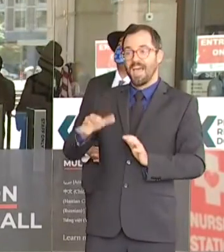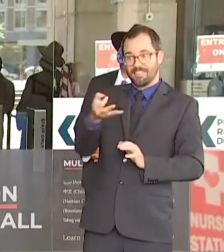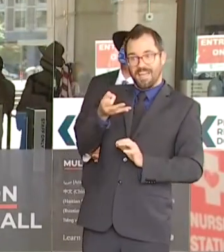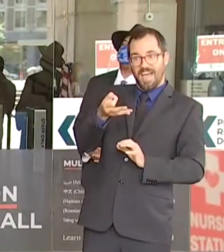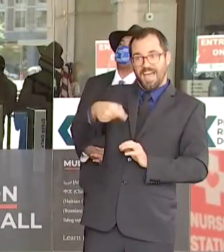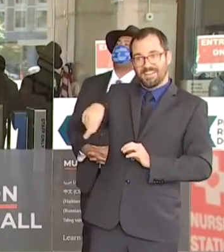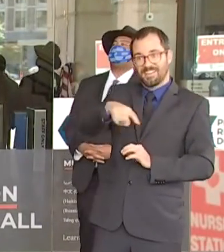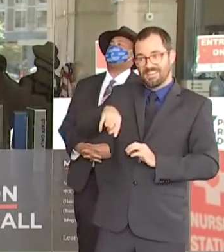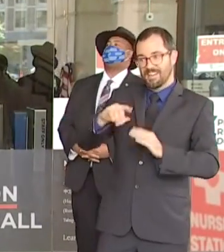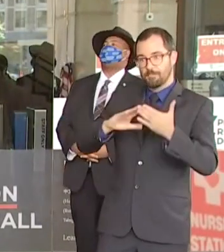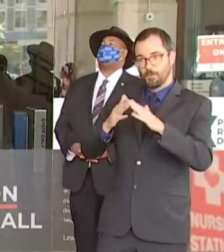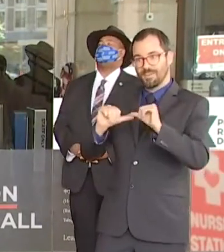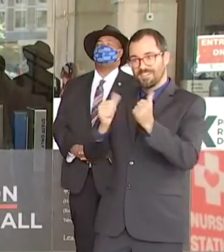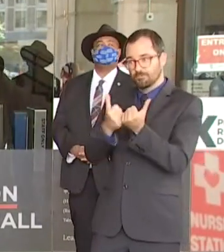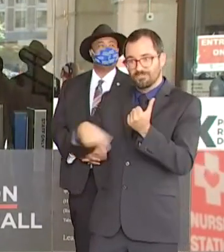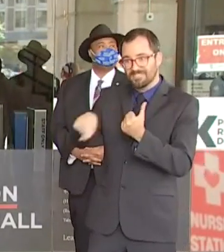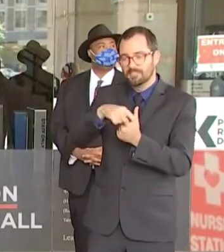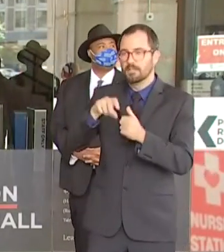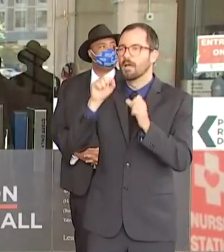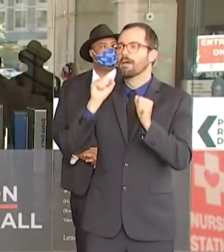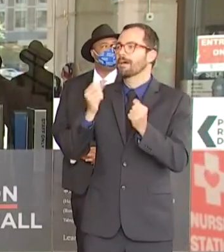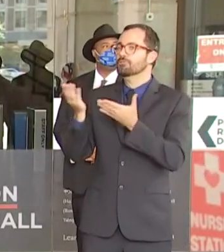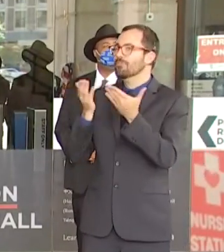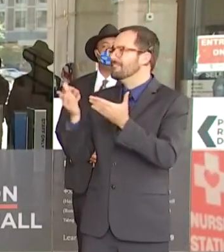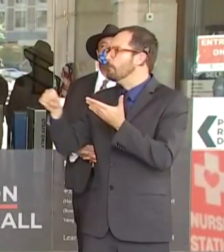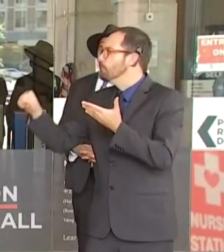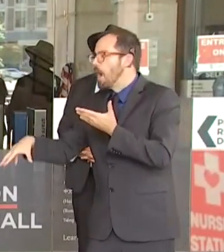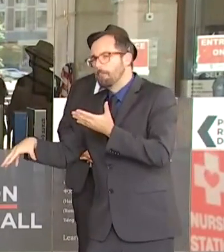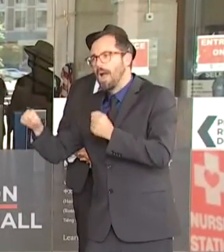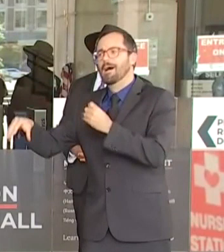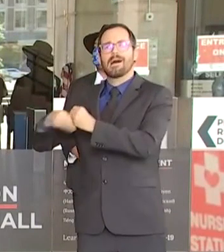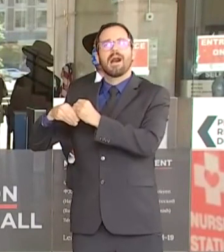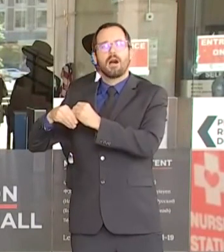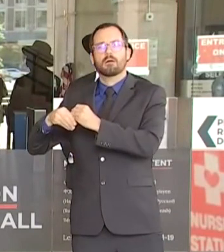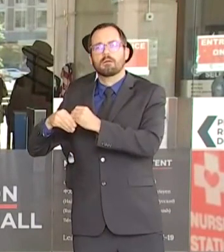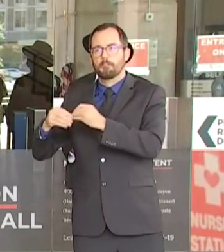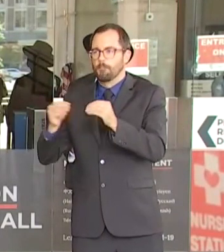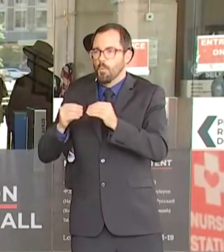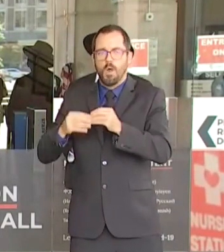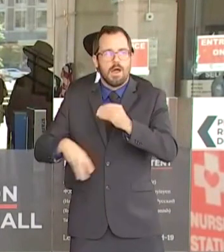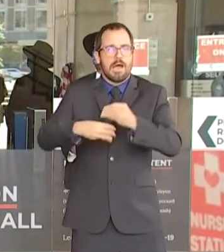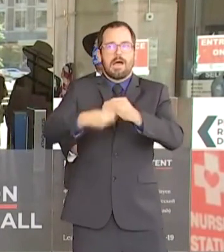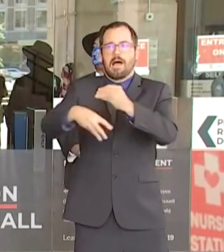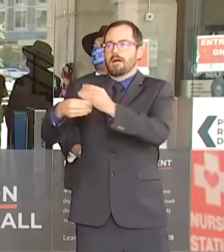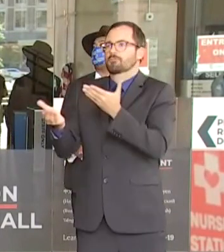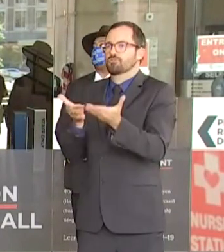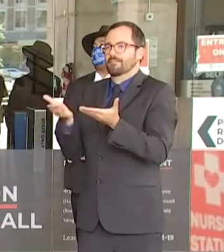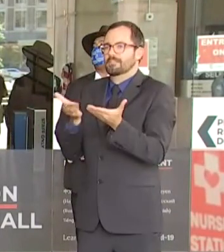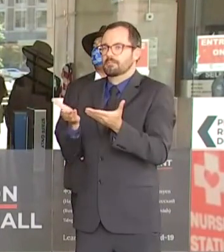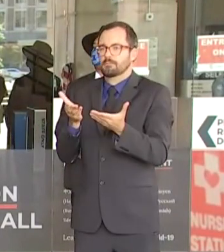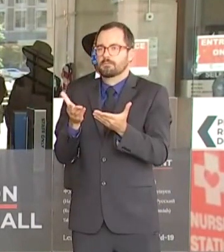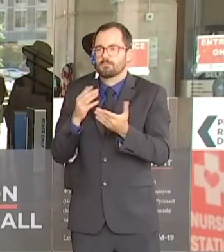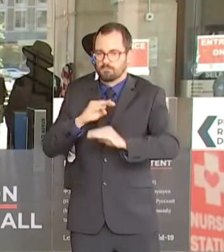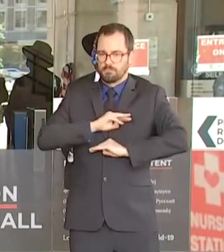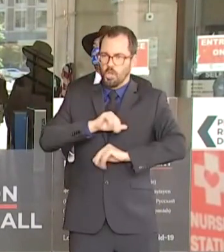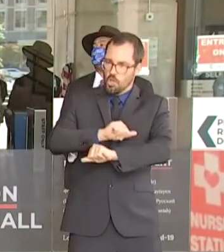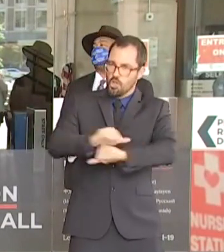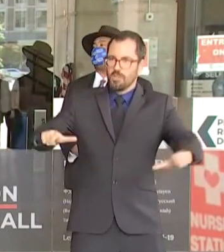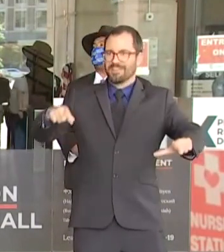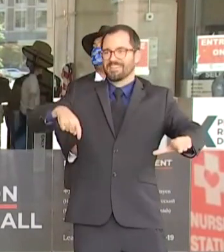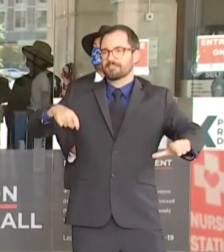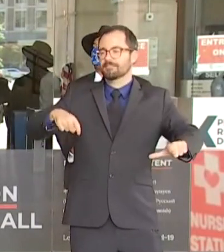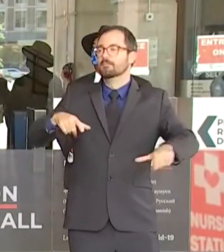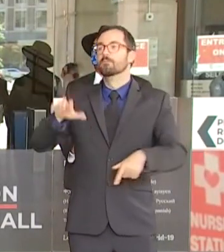of this pandemic. We will also work with the East Boston Neighborhood Health Centers and the Whittier Street Health Center to